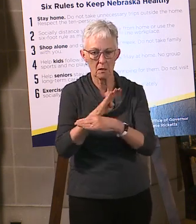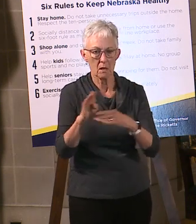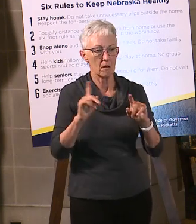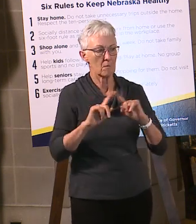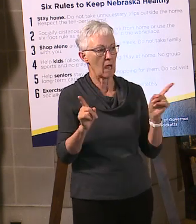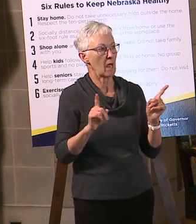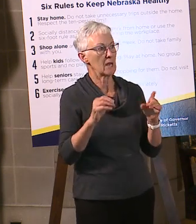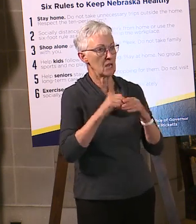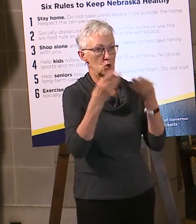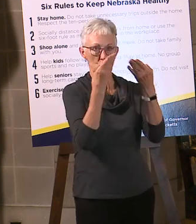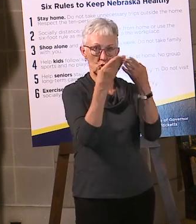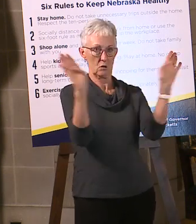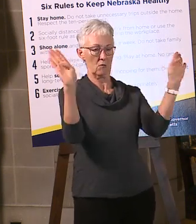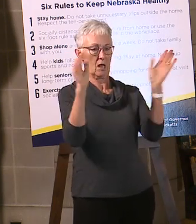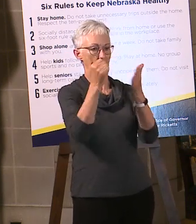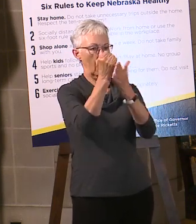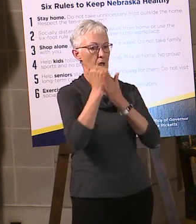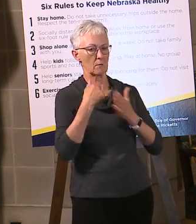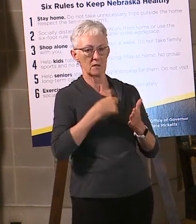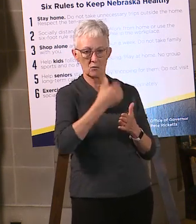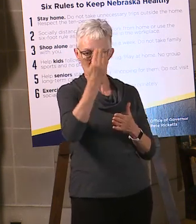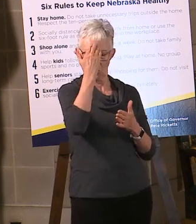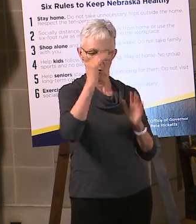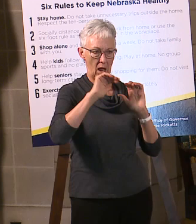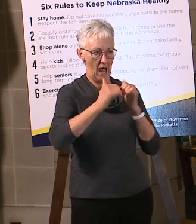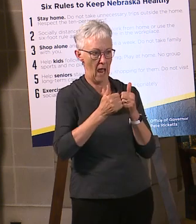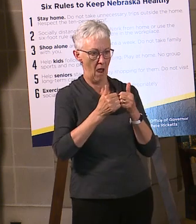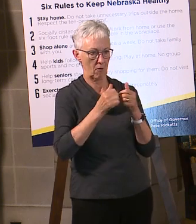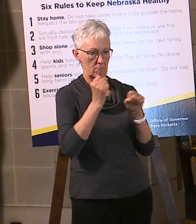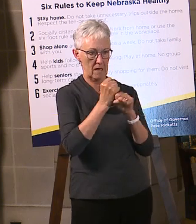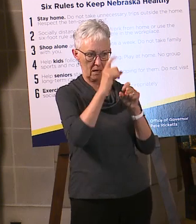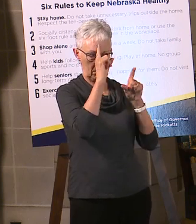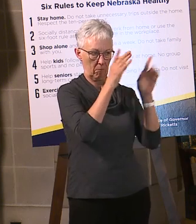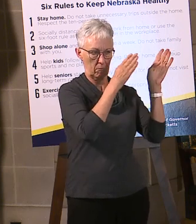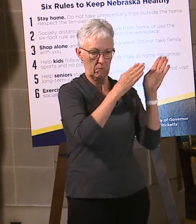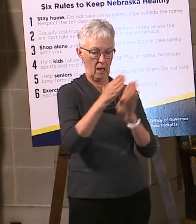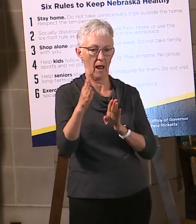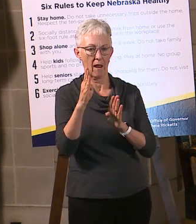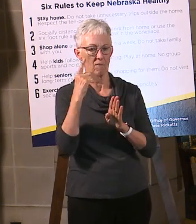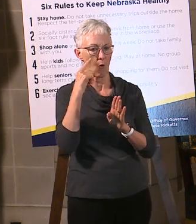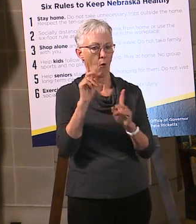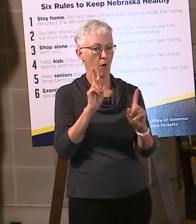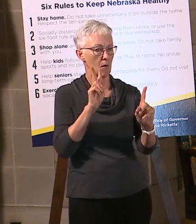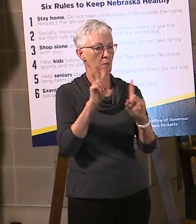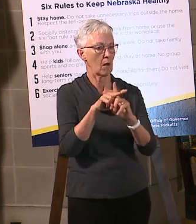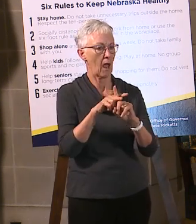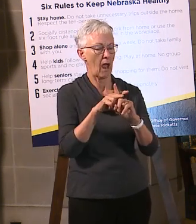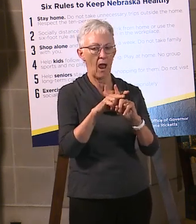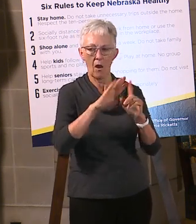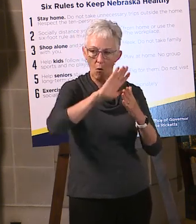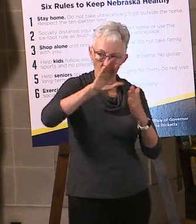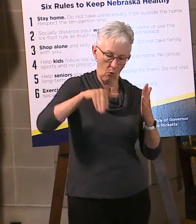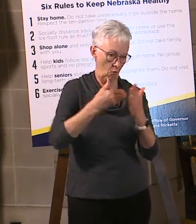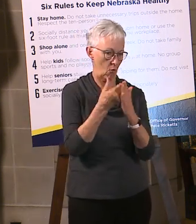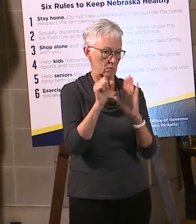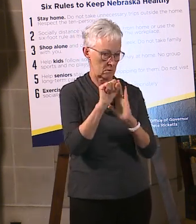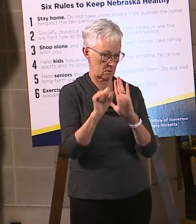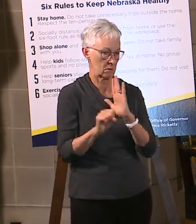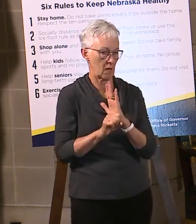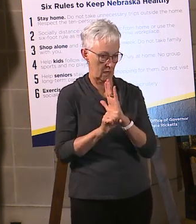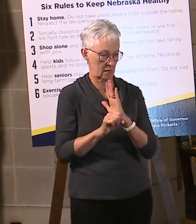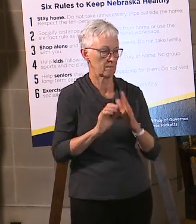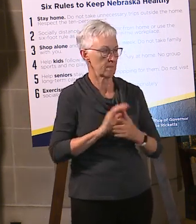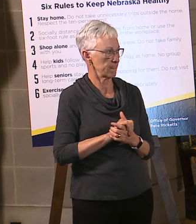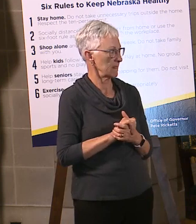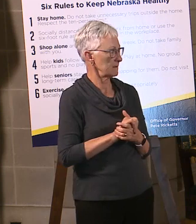moment ago about the reopening. And there's great information that's come from the state of Nebraska for those industry sectors that are regulated